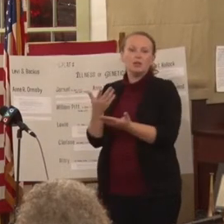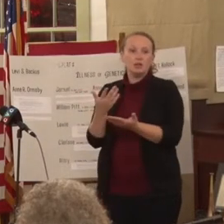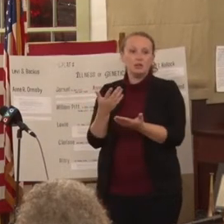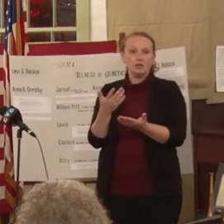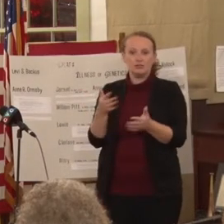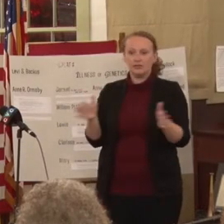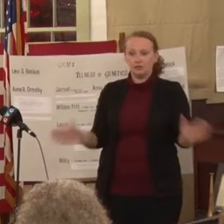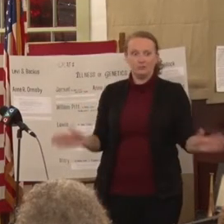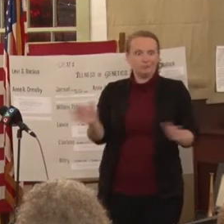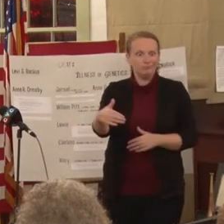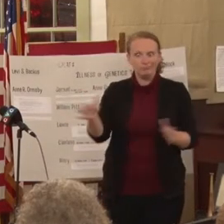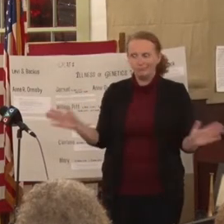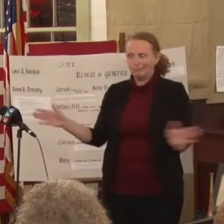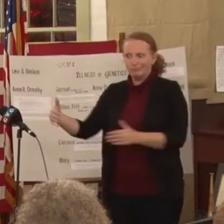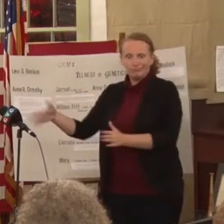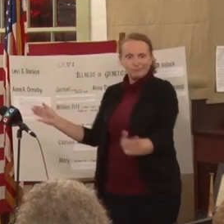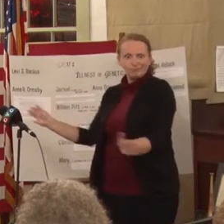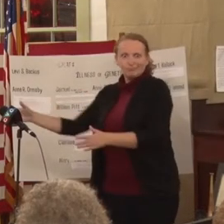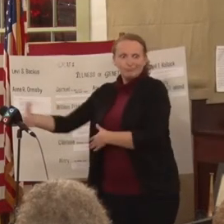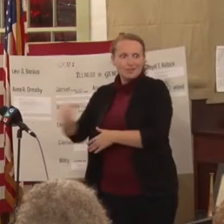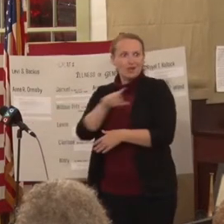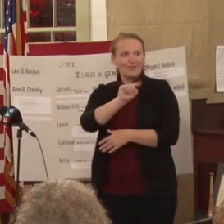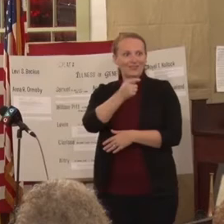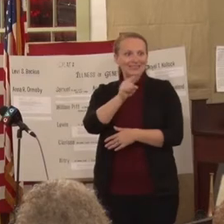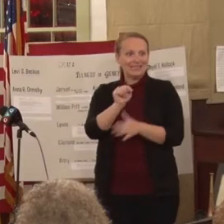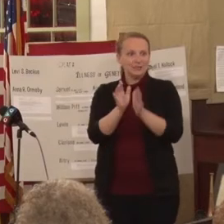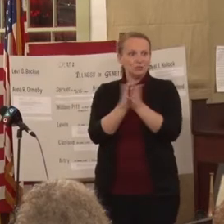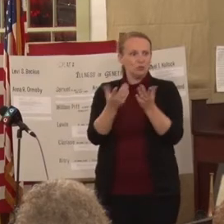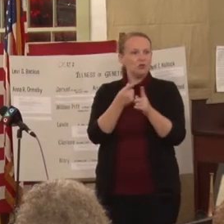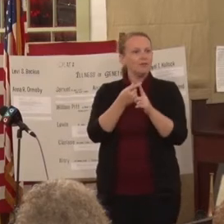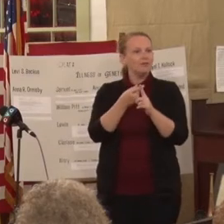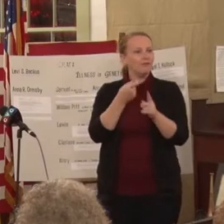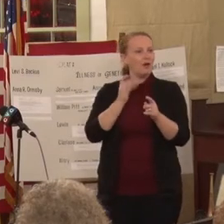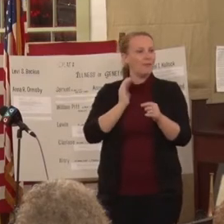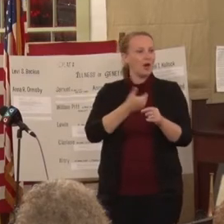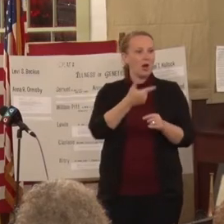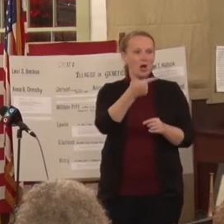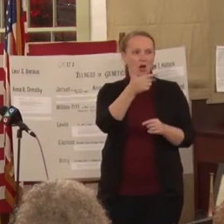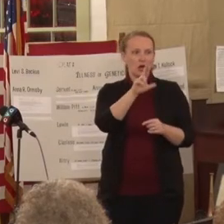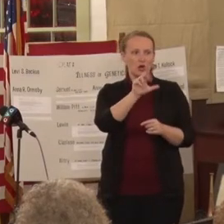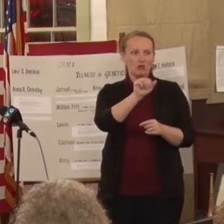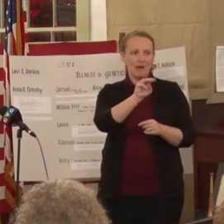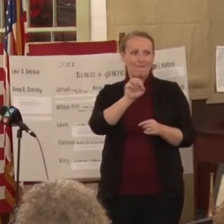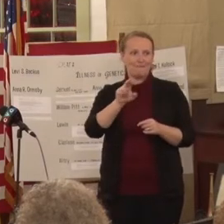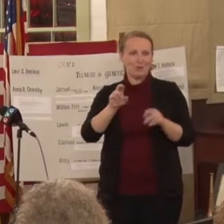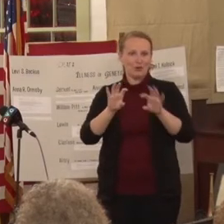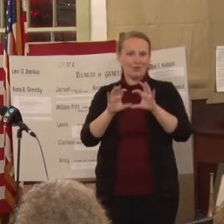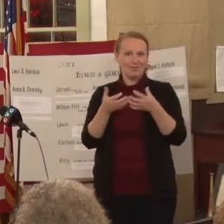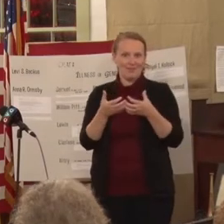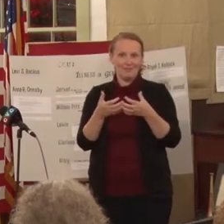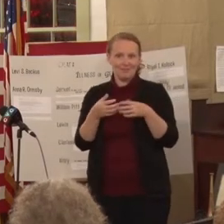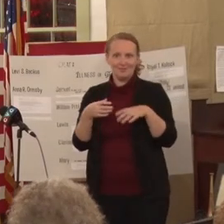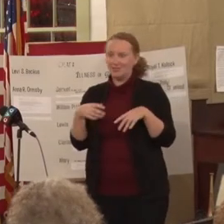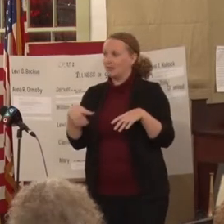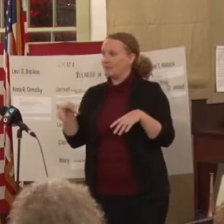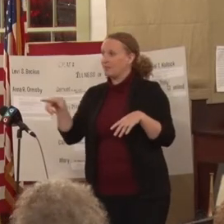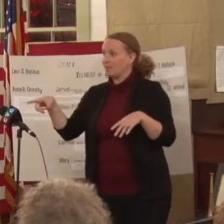of textbooks for our grammar classes, grammar school classes. Which teachers developed.